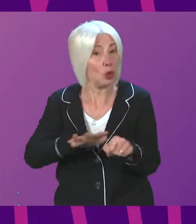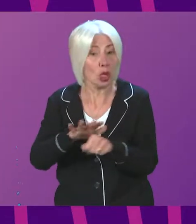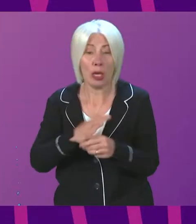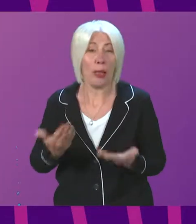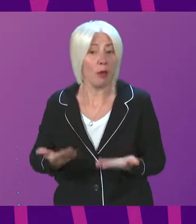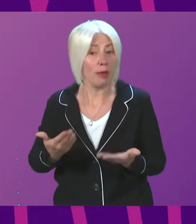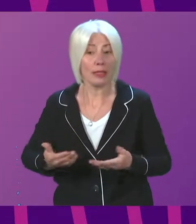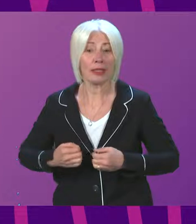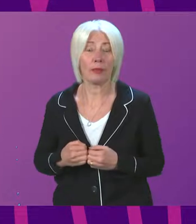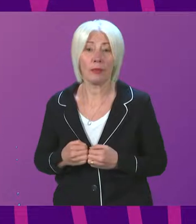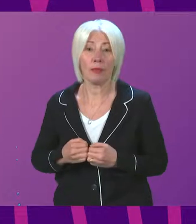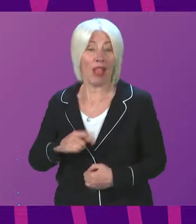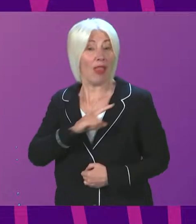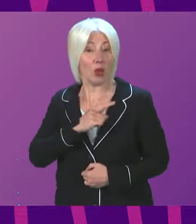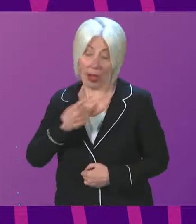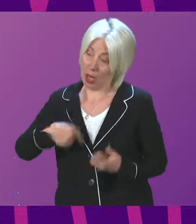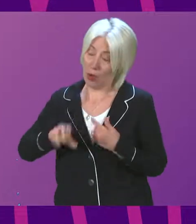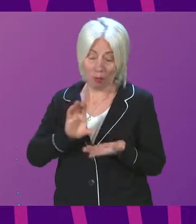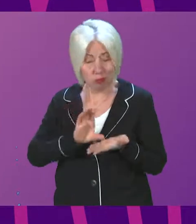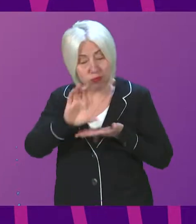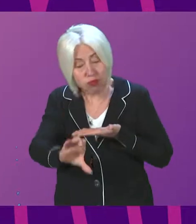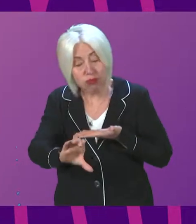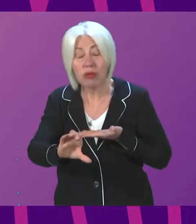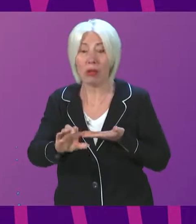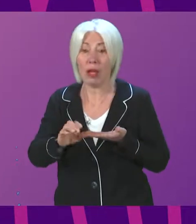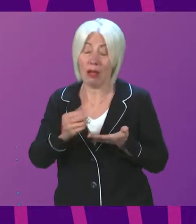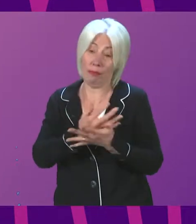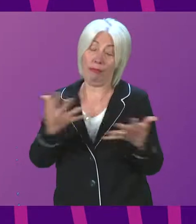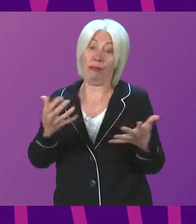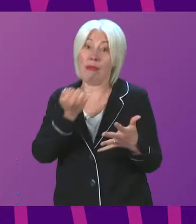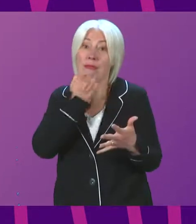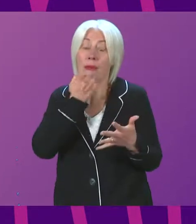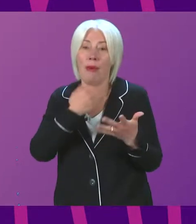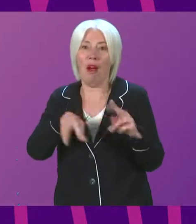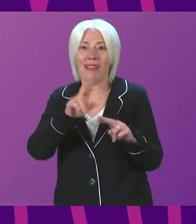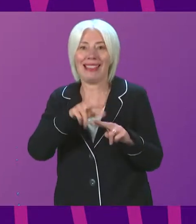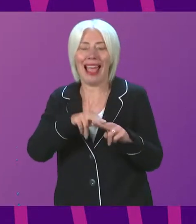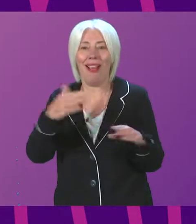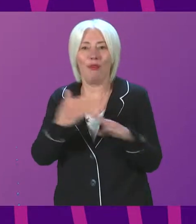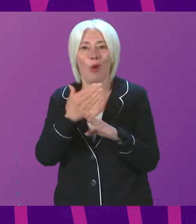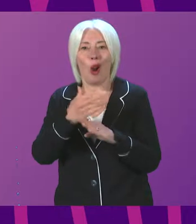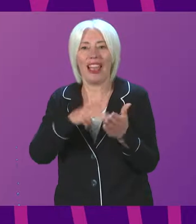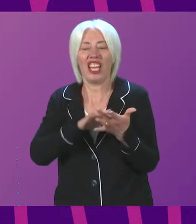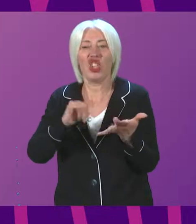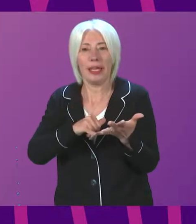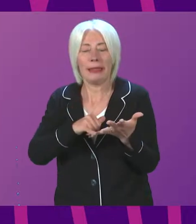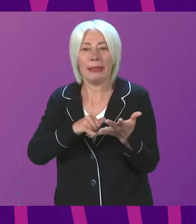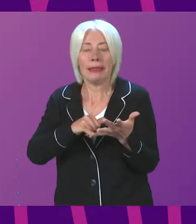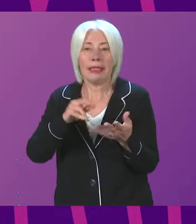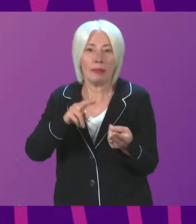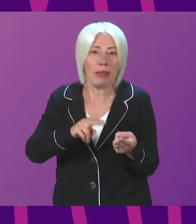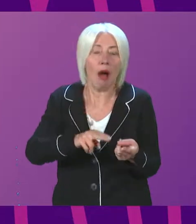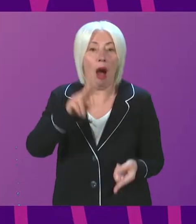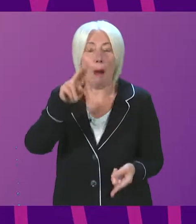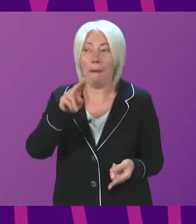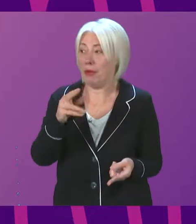That is why we are investing so heavily. have record numbers of staff working in our National Health Service, up considerably